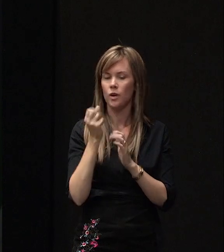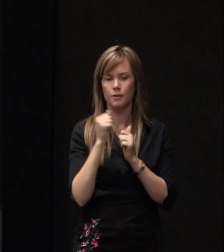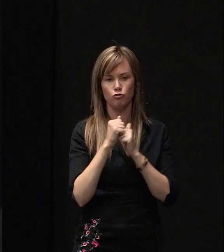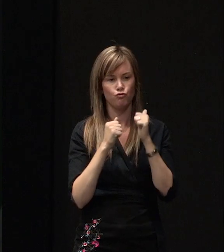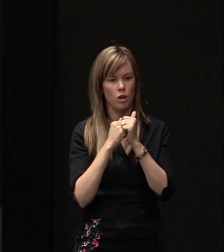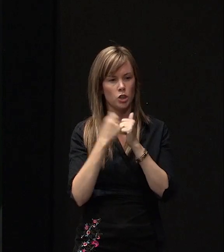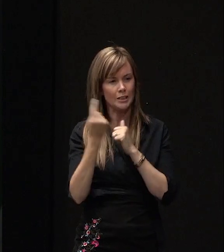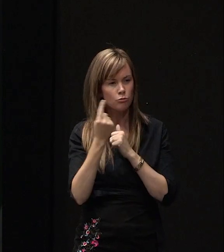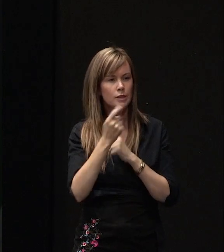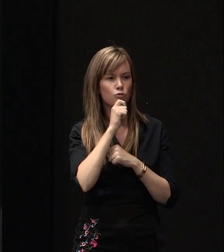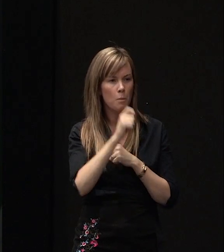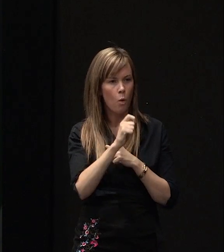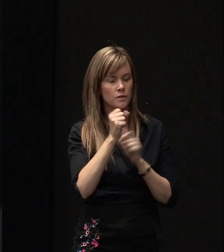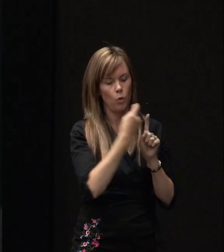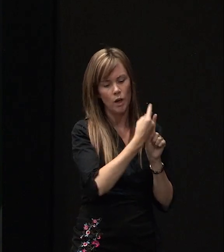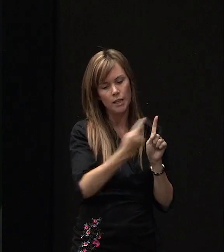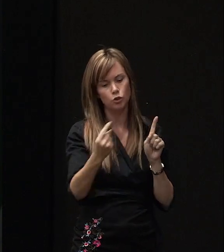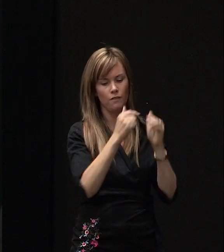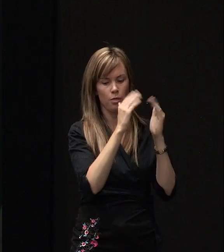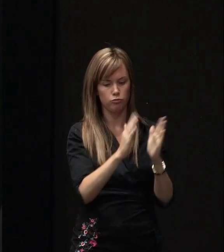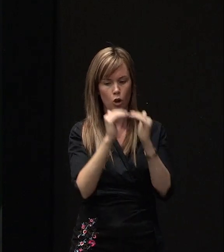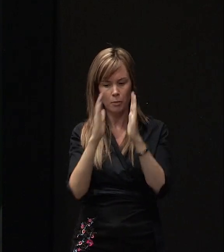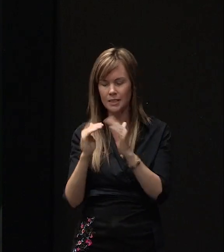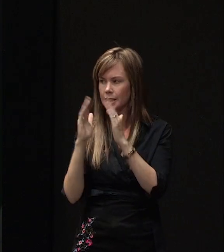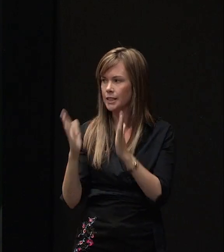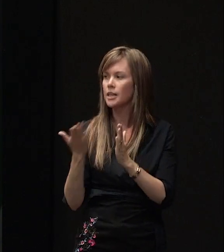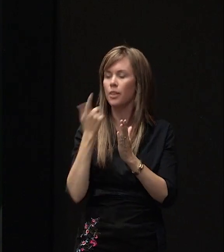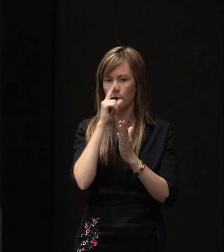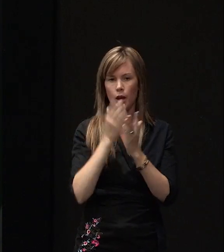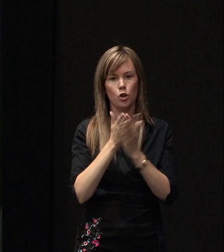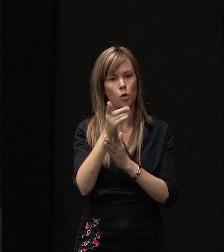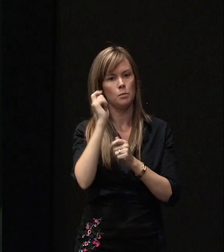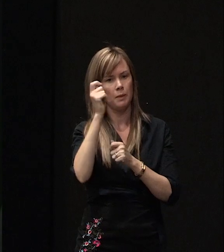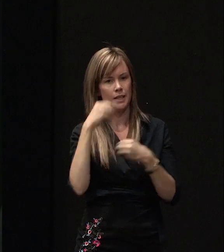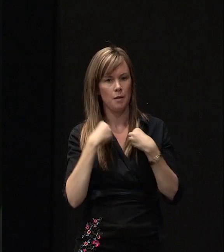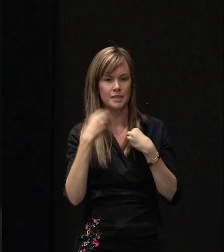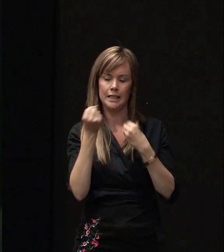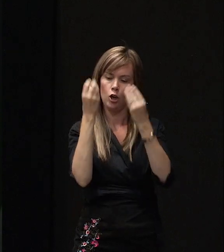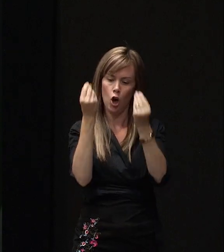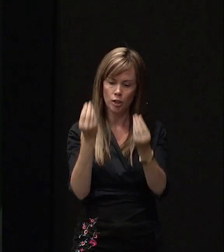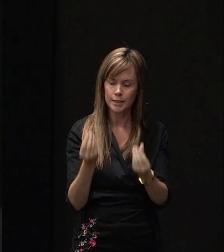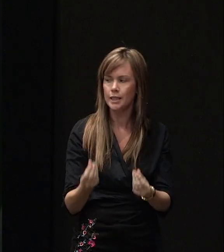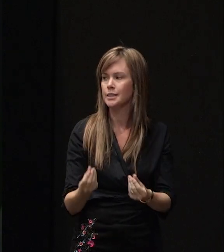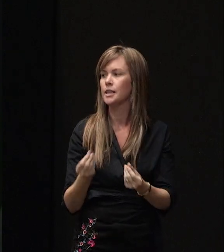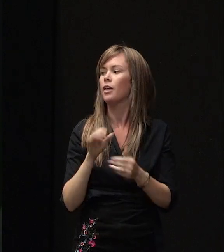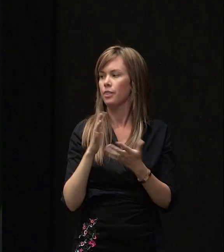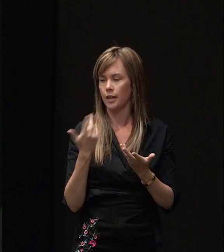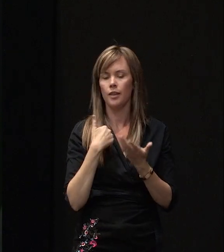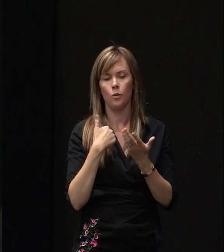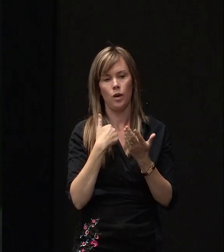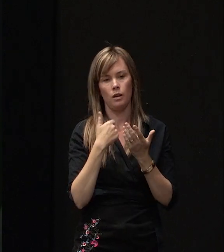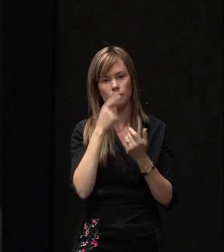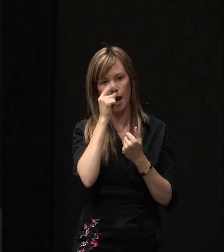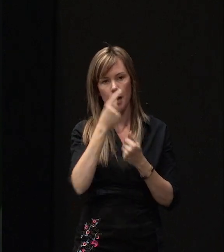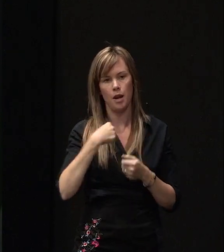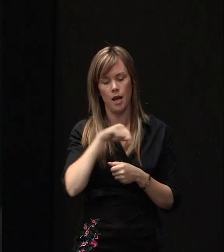engineers reports on each of those properties. And then we can go to building companies, ask for costings, and that will enable us to actually